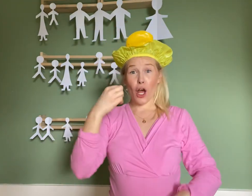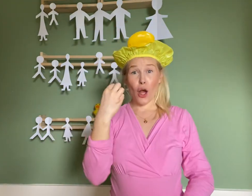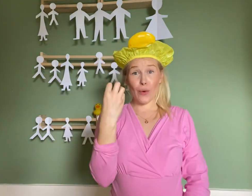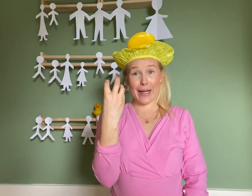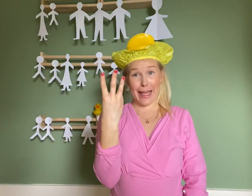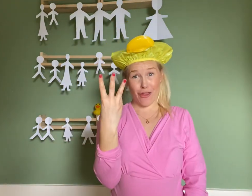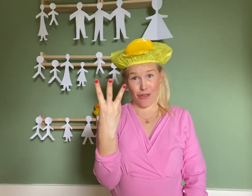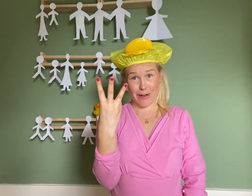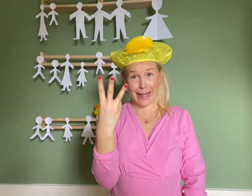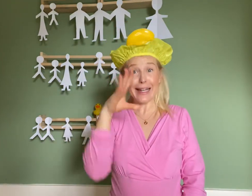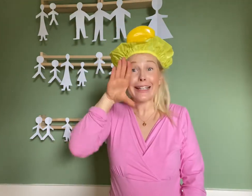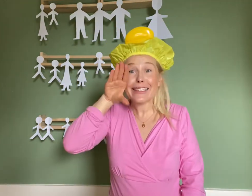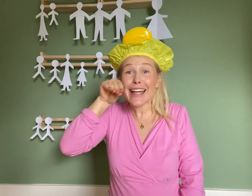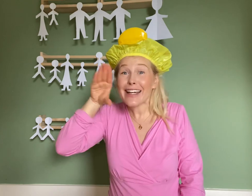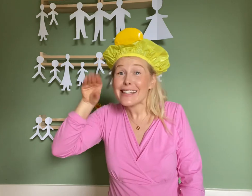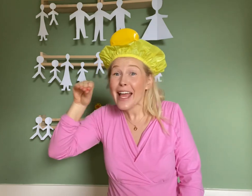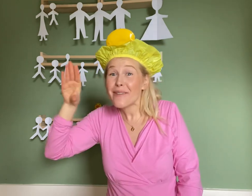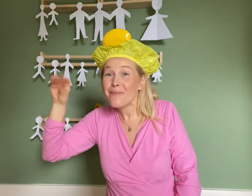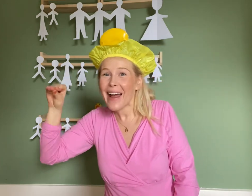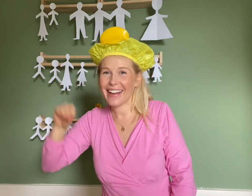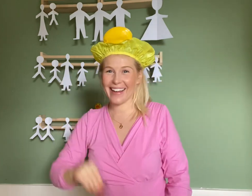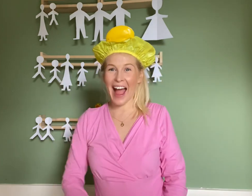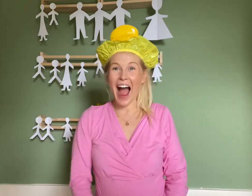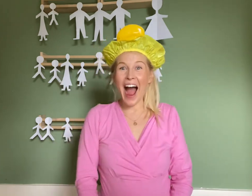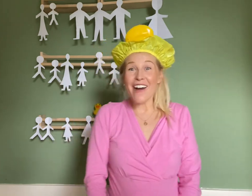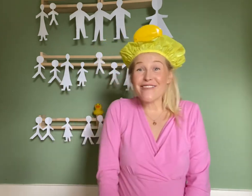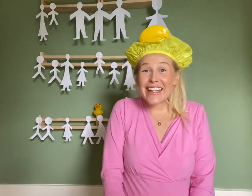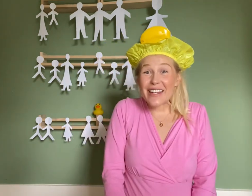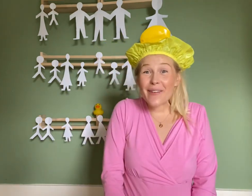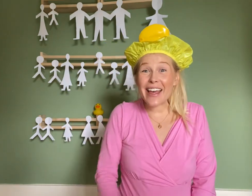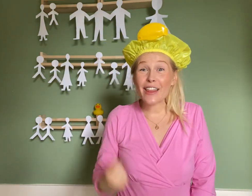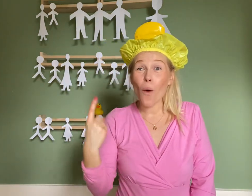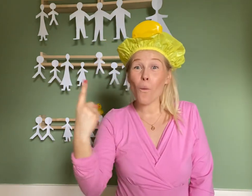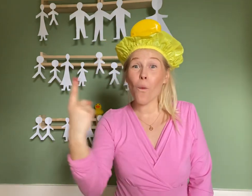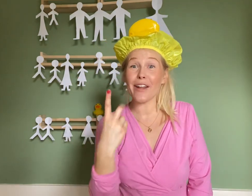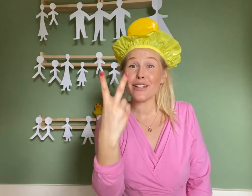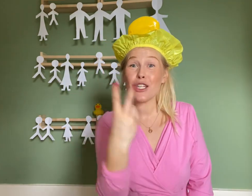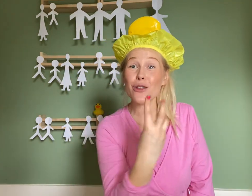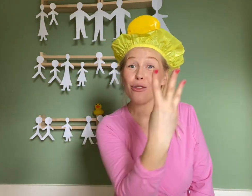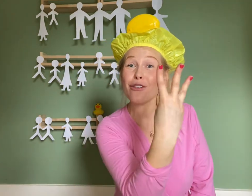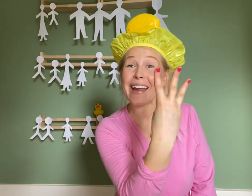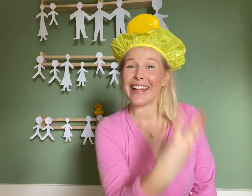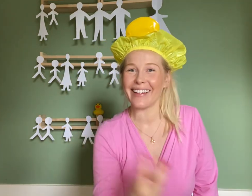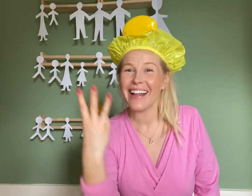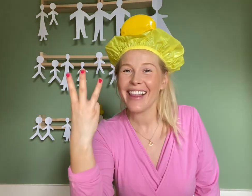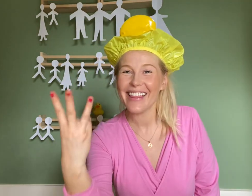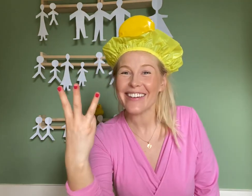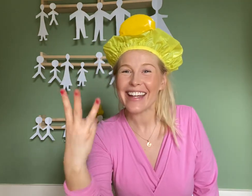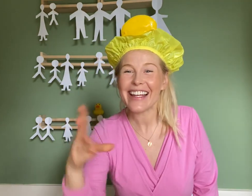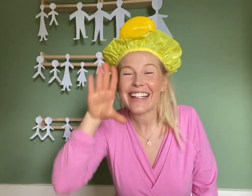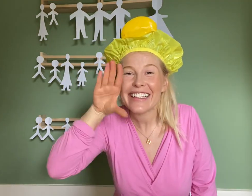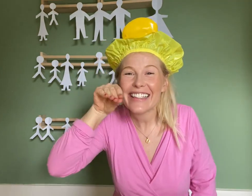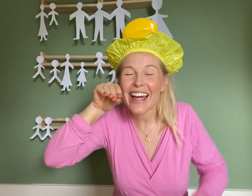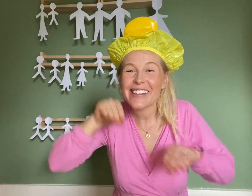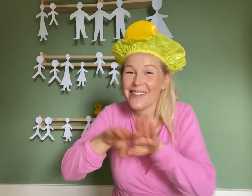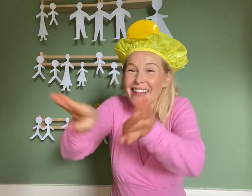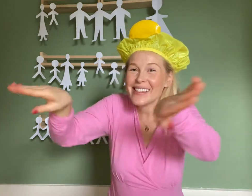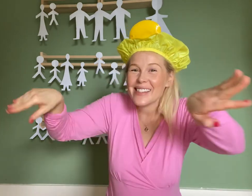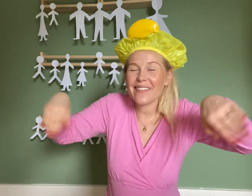only three little ducks came back. Ready with one, two, three. Three little ducks went swimming